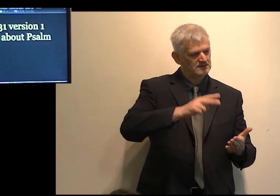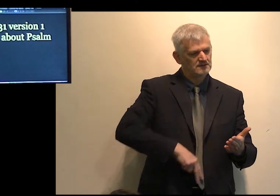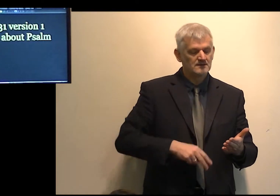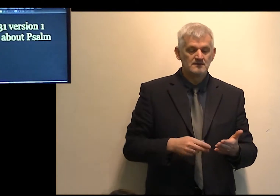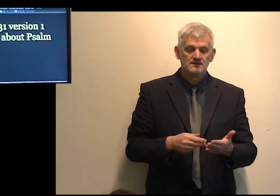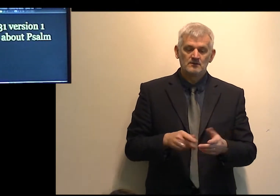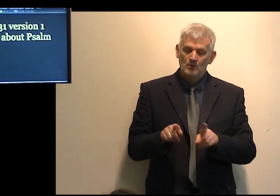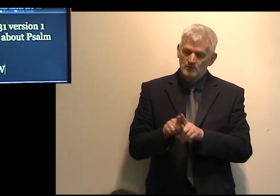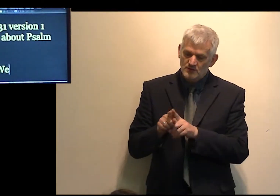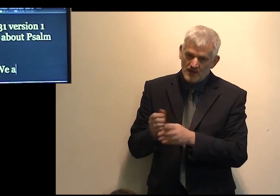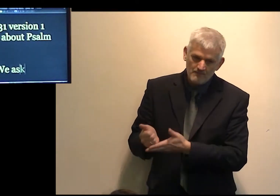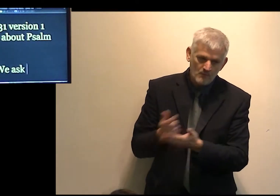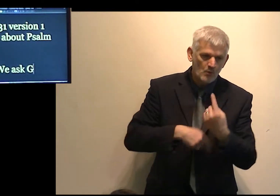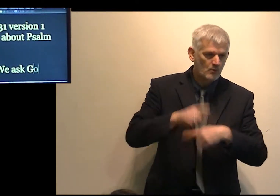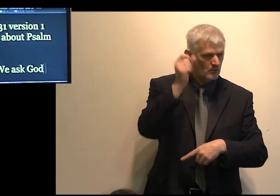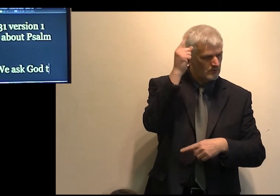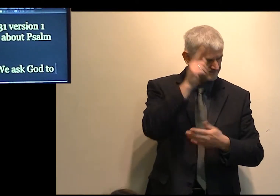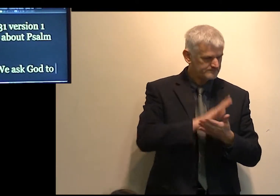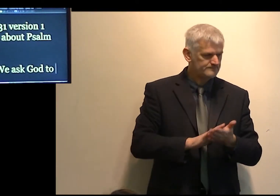his word, grant us all understanding.